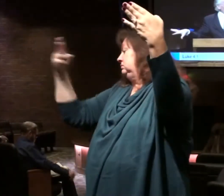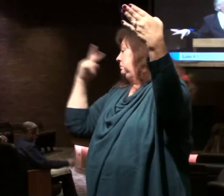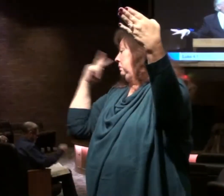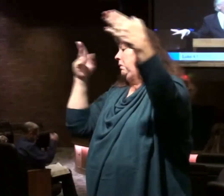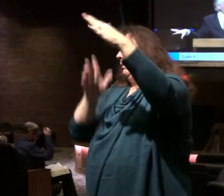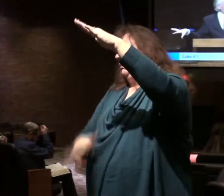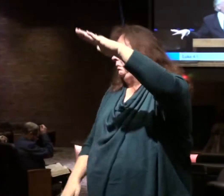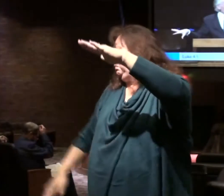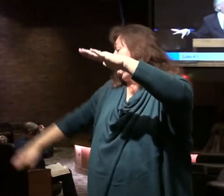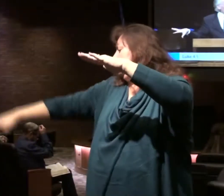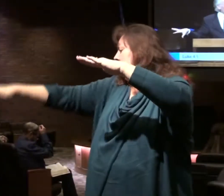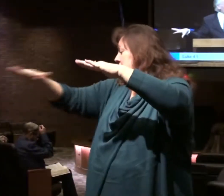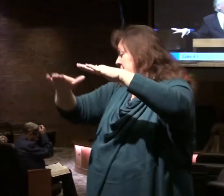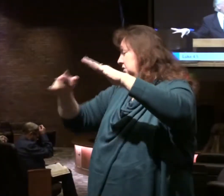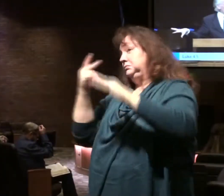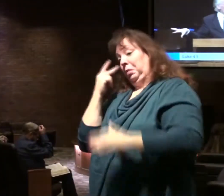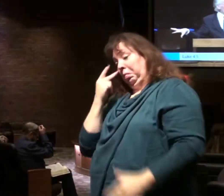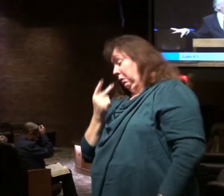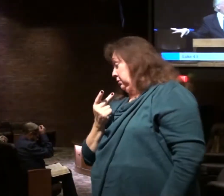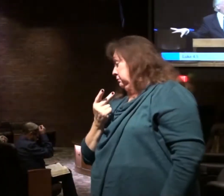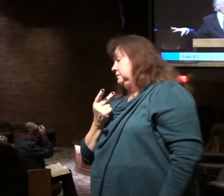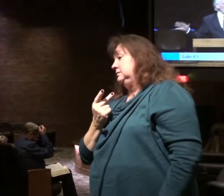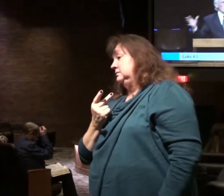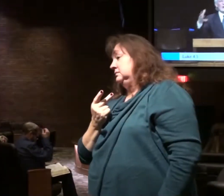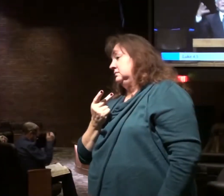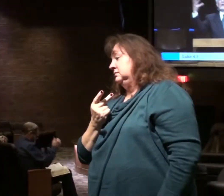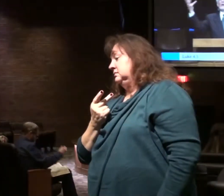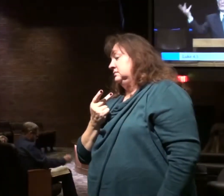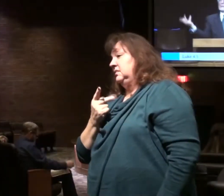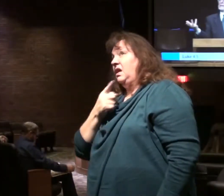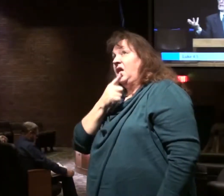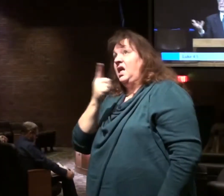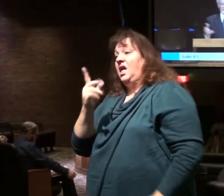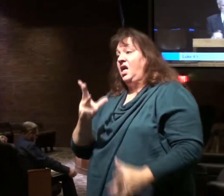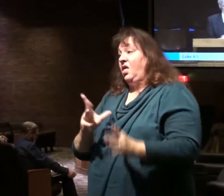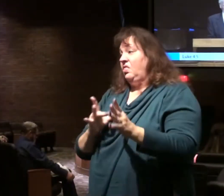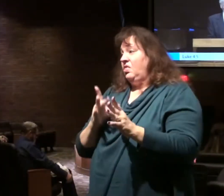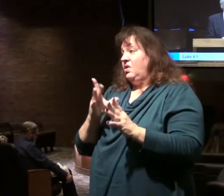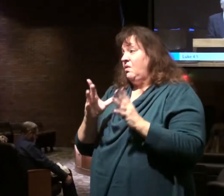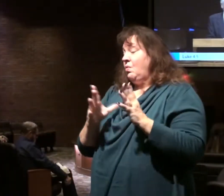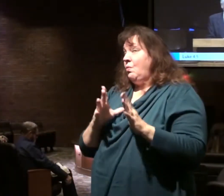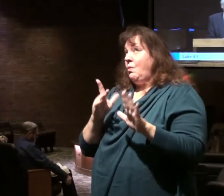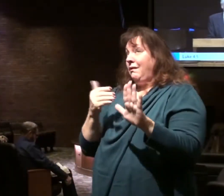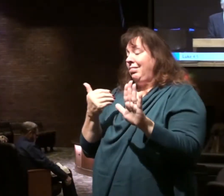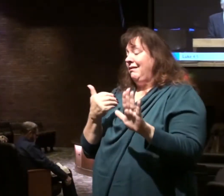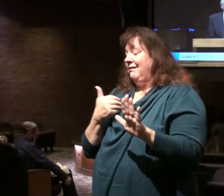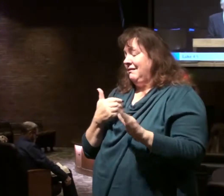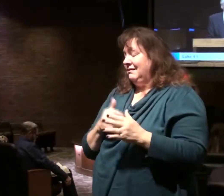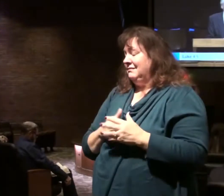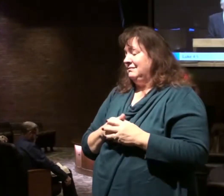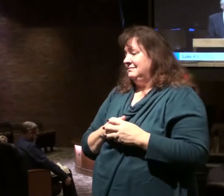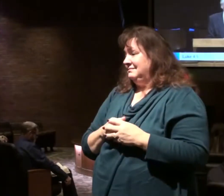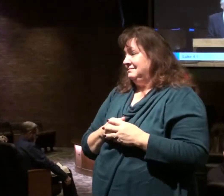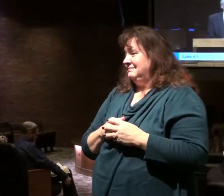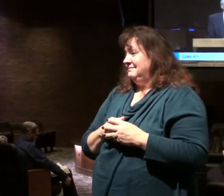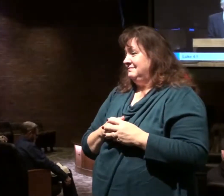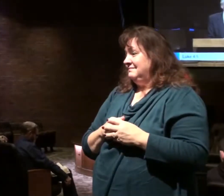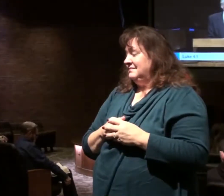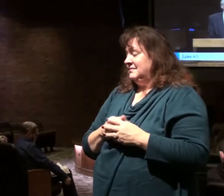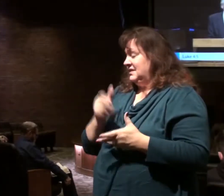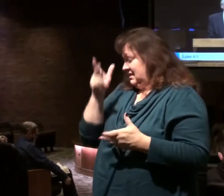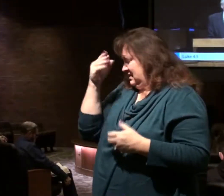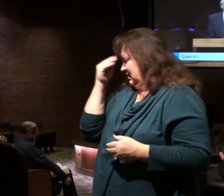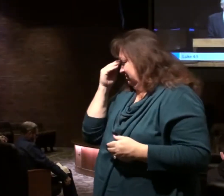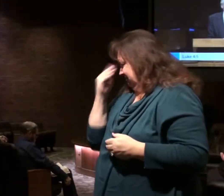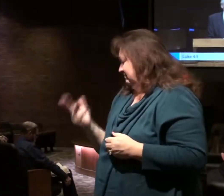the kingdoms of this earth and the glory that characterized them. And the